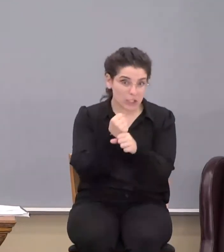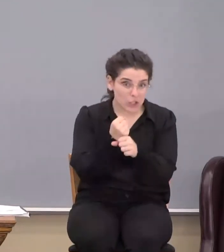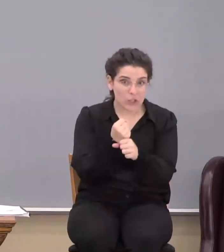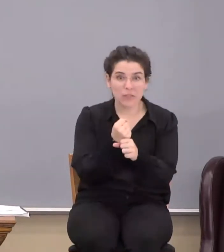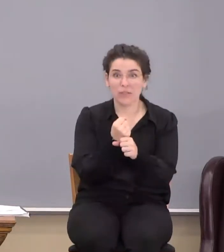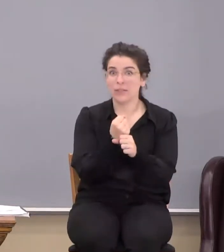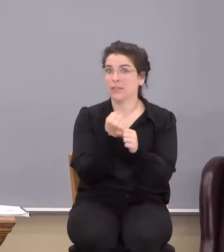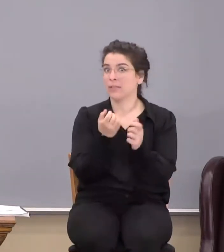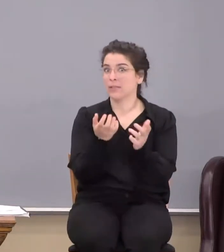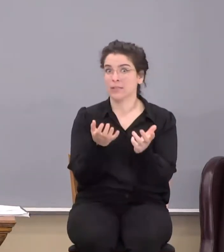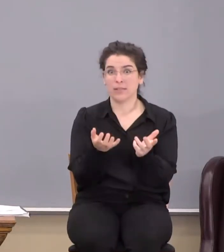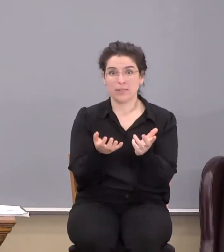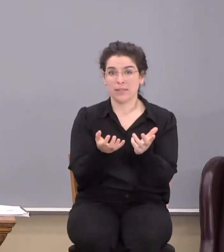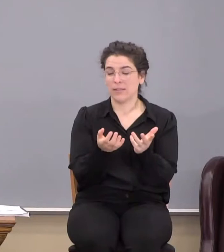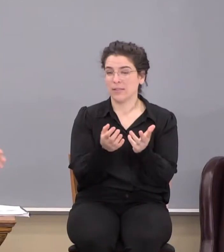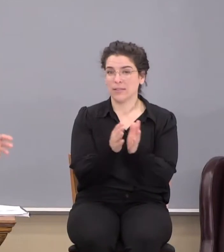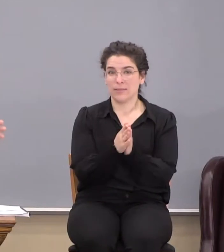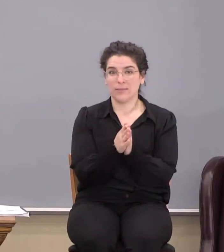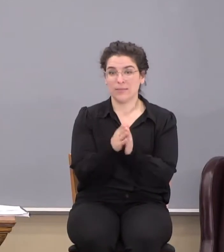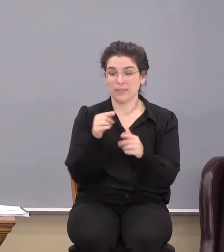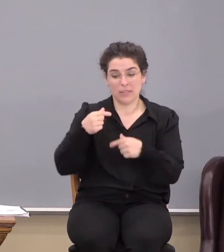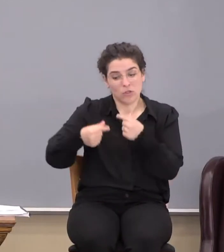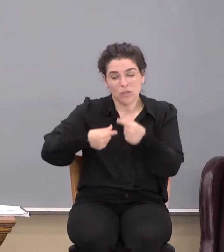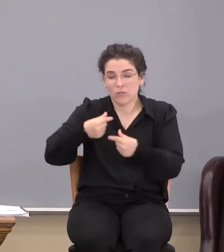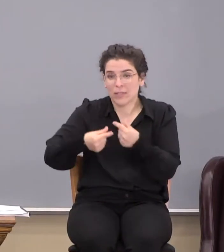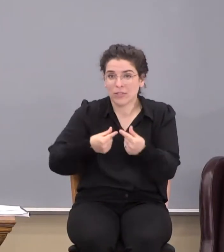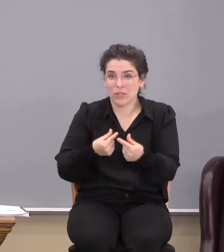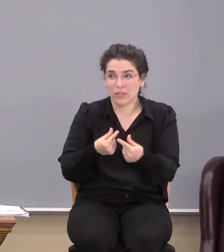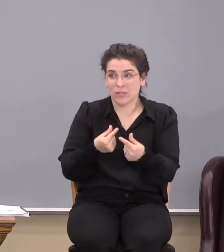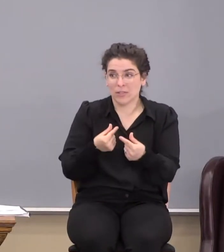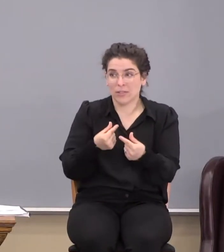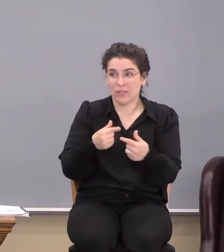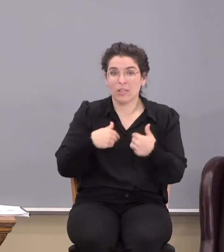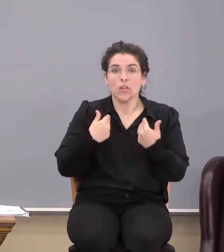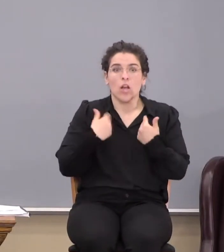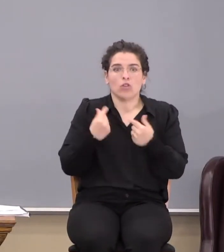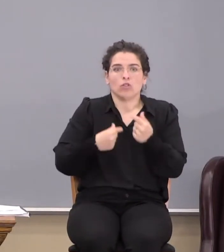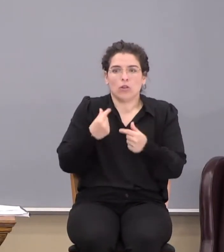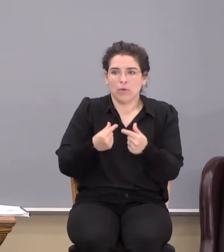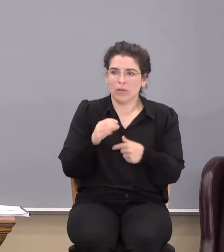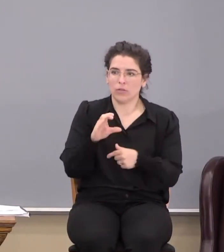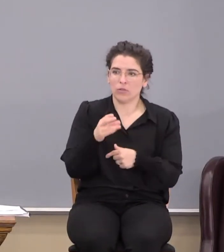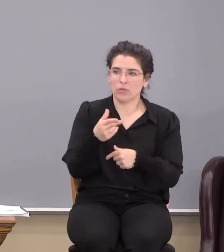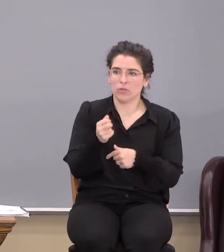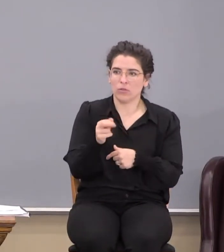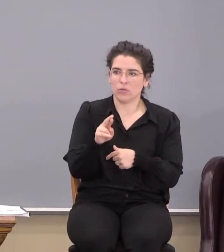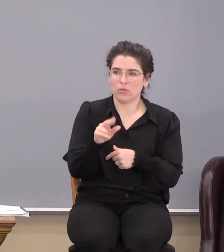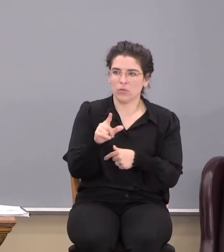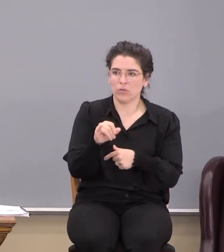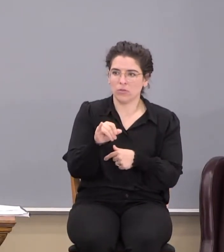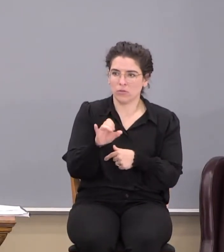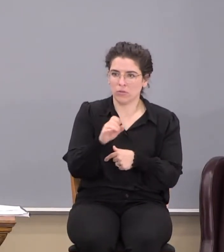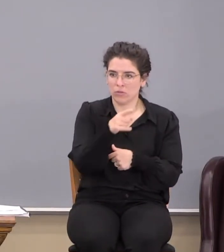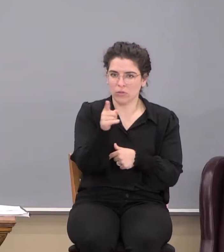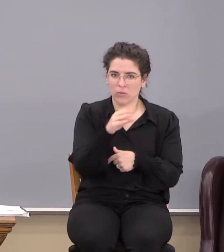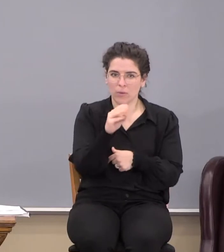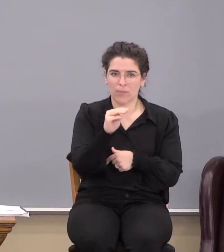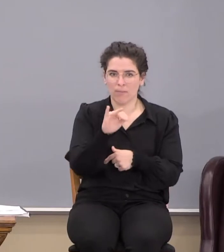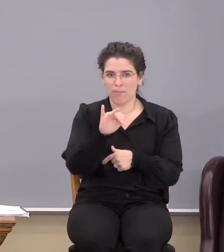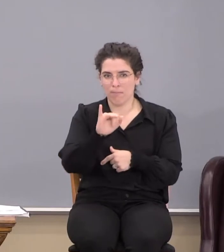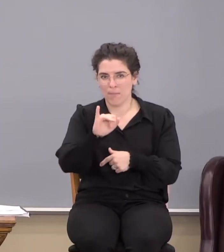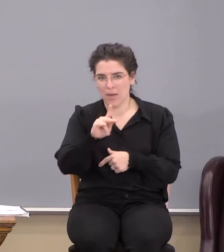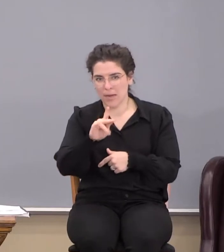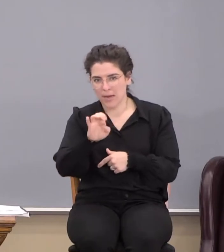this generation, you it's going to be the younger generation, Charlie and you guys are going to be Mike and the others